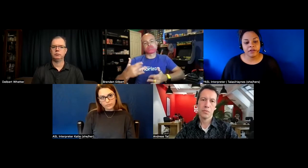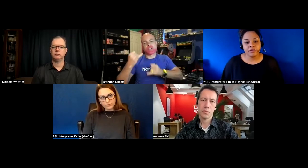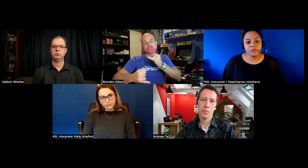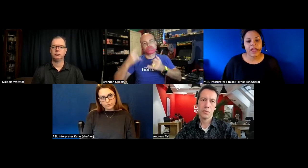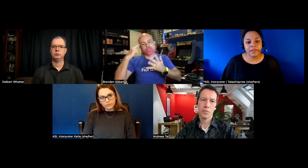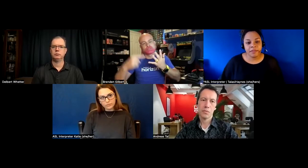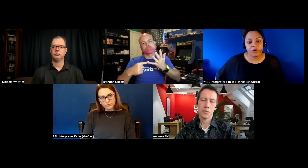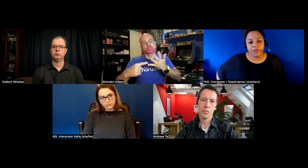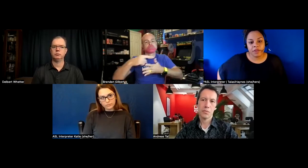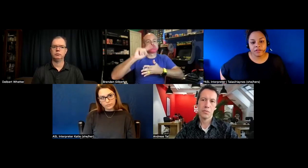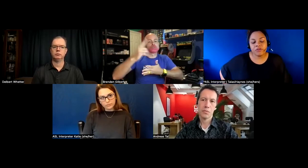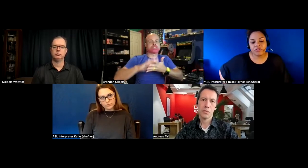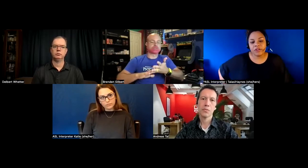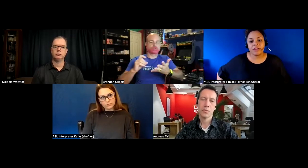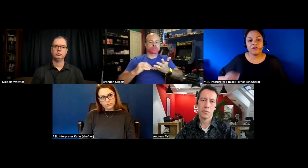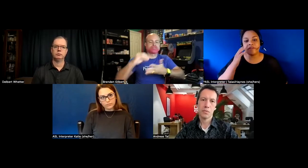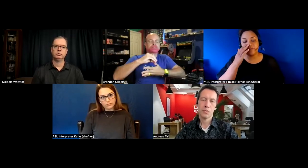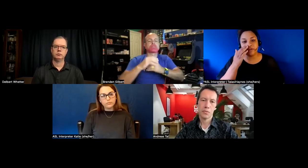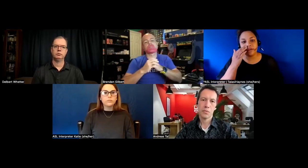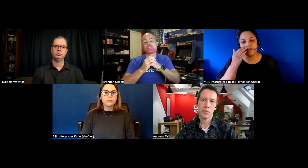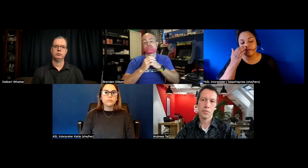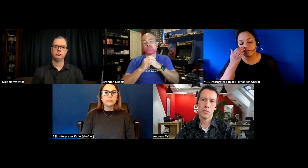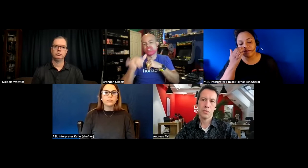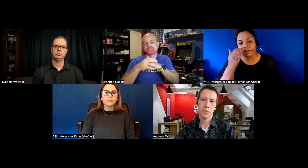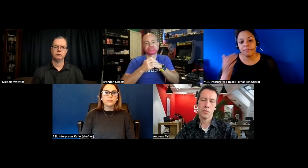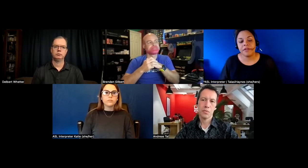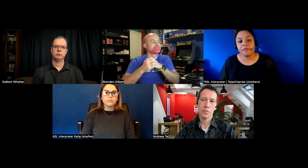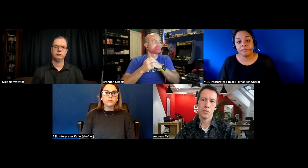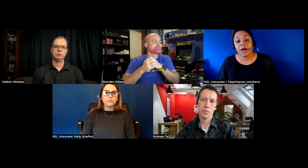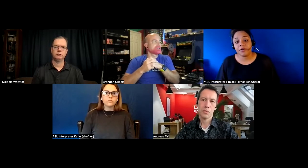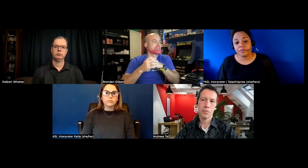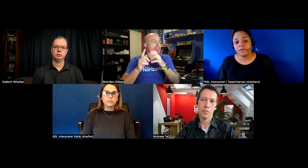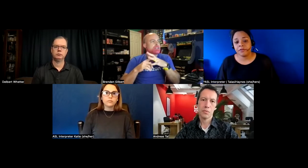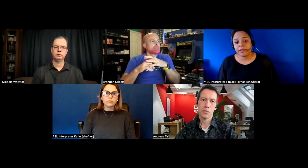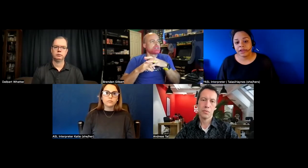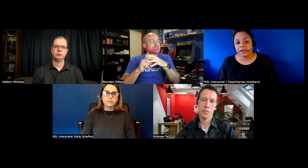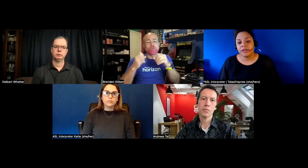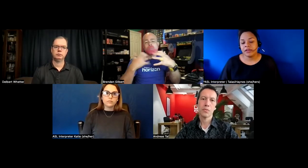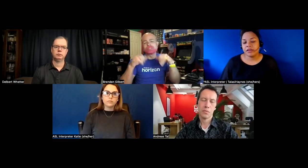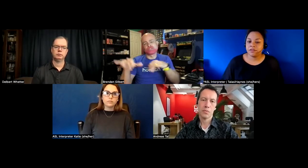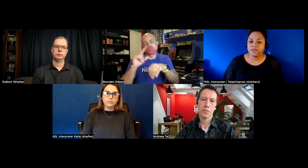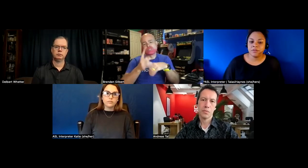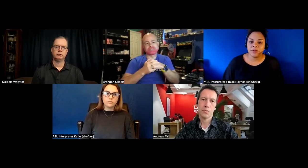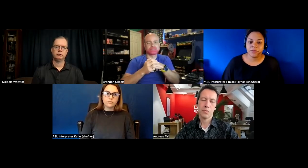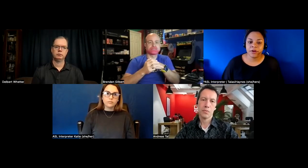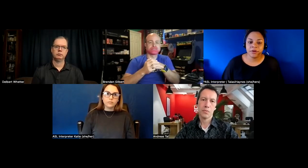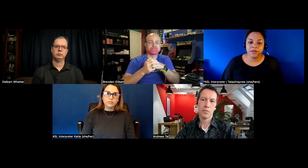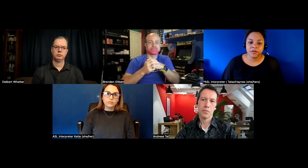add more things and usually you know accessibility is at the at the bottom of their planning it does need to be a priority so